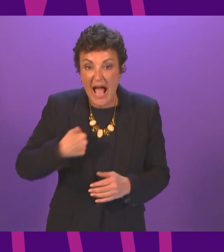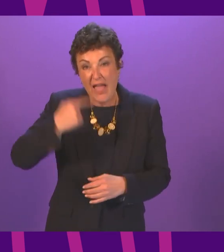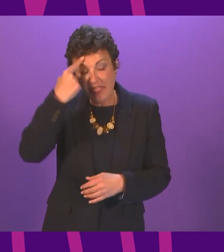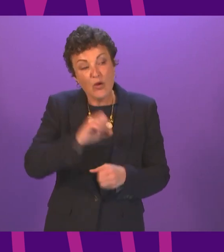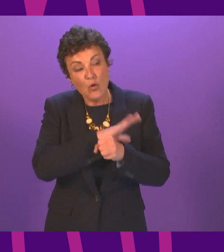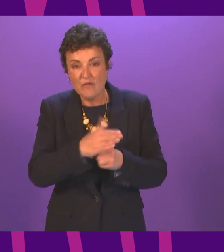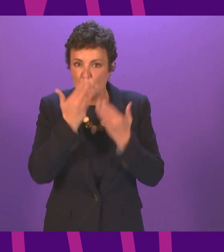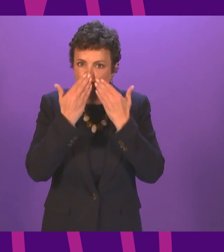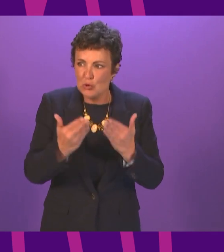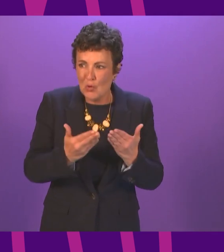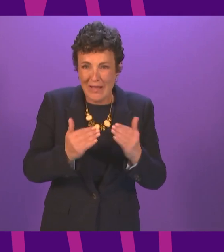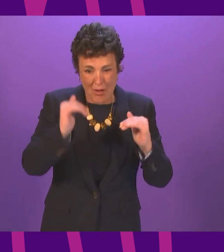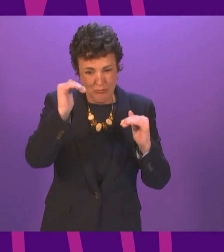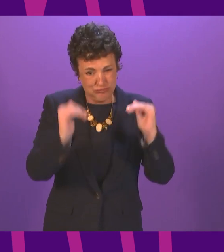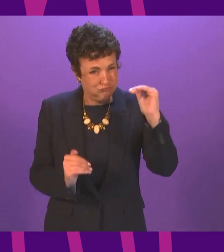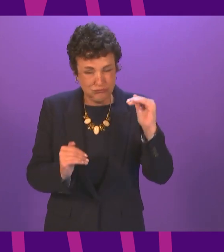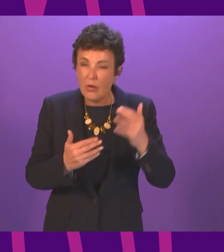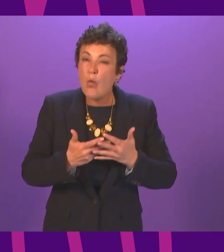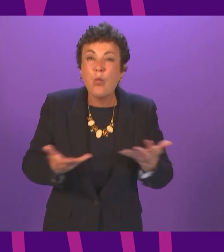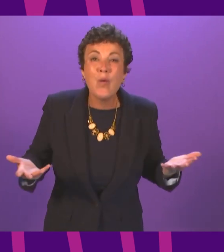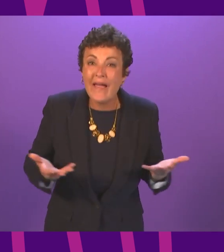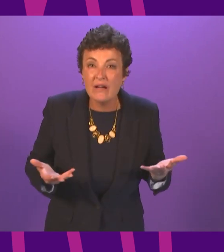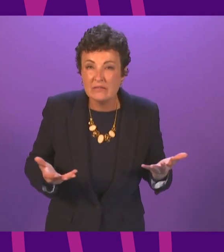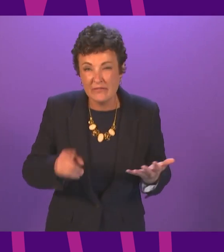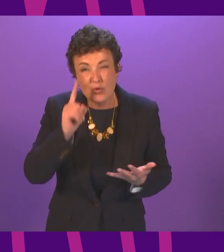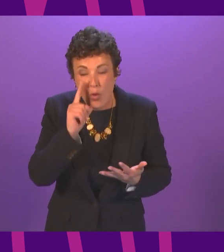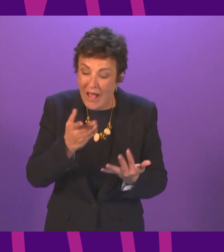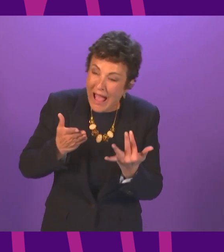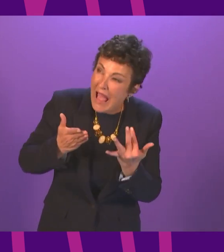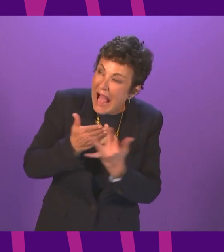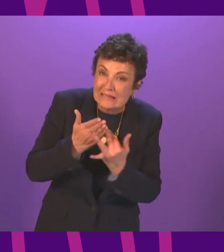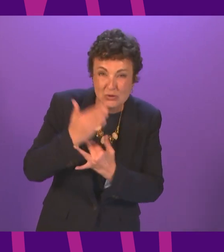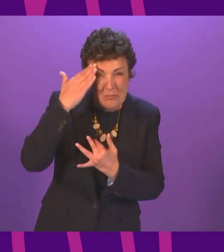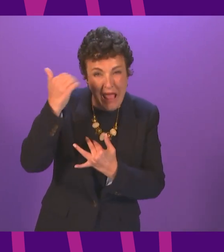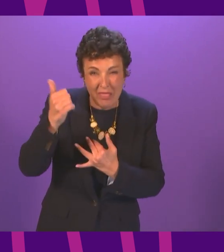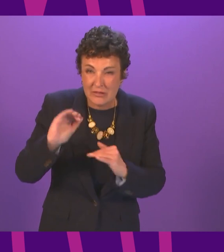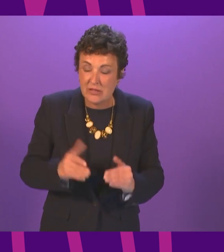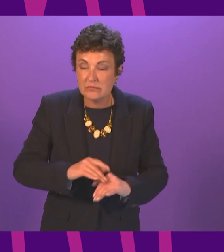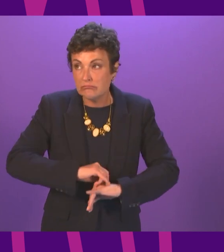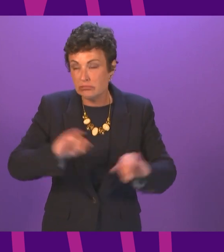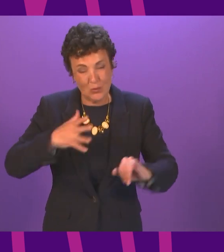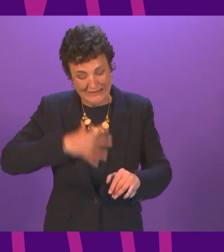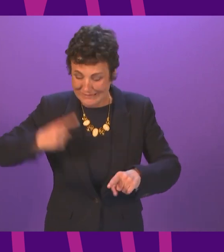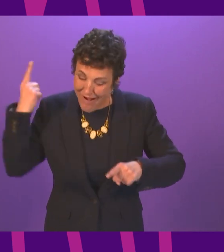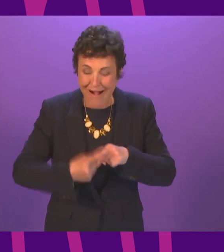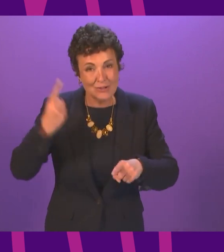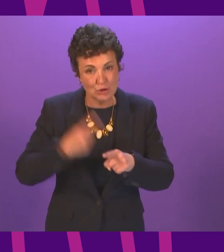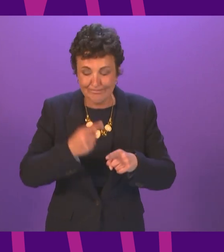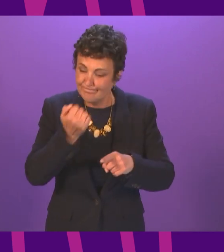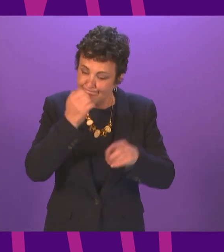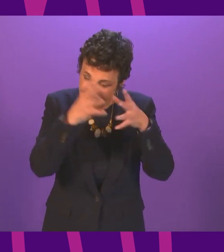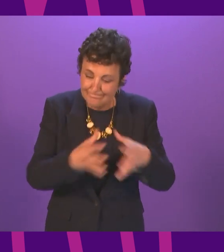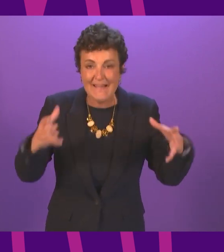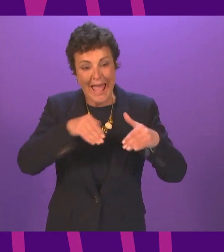inequalities nowhere is that more obvious than in access to mental health services we need an urgent increase in